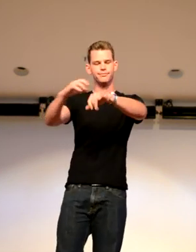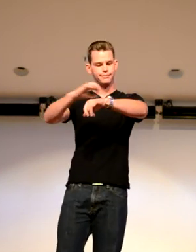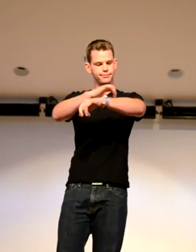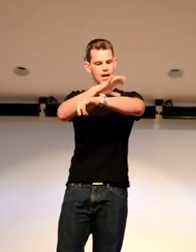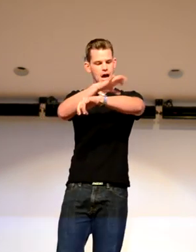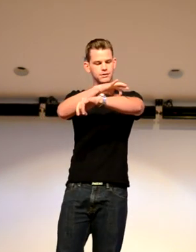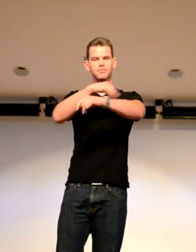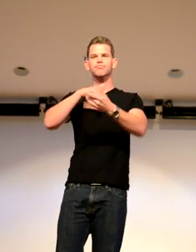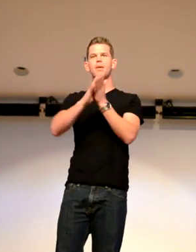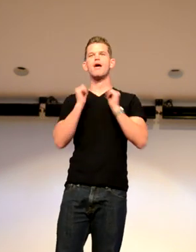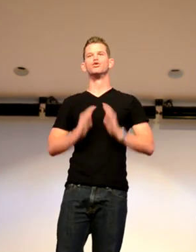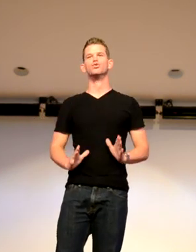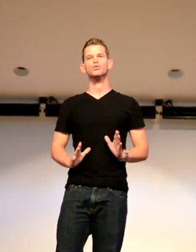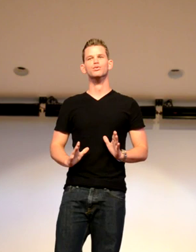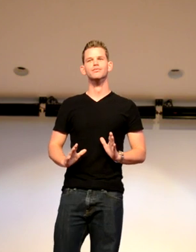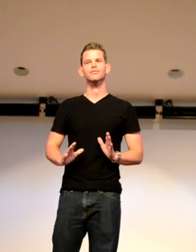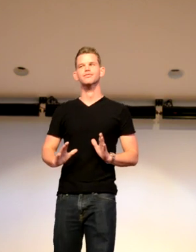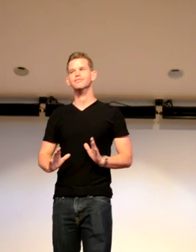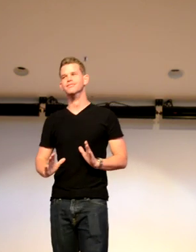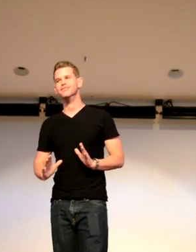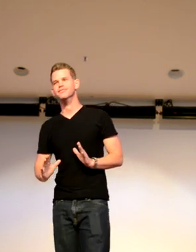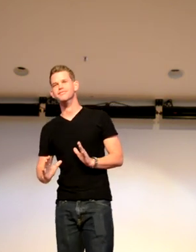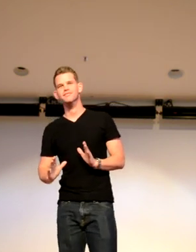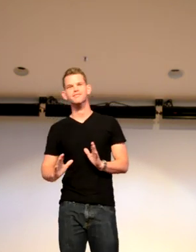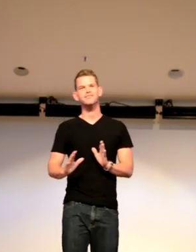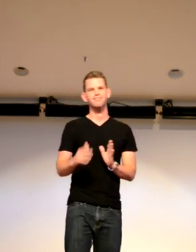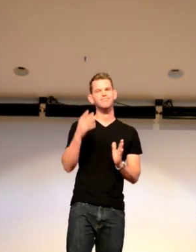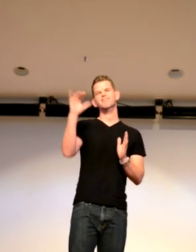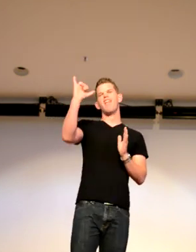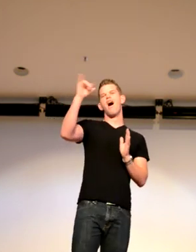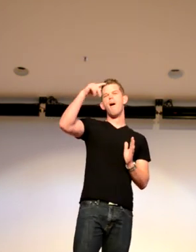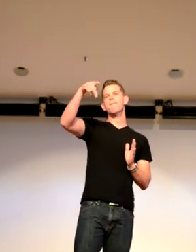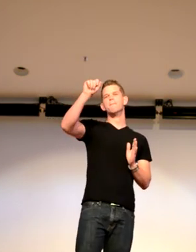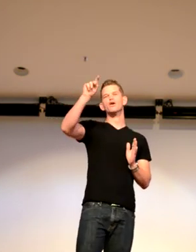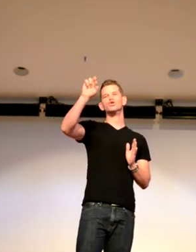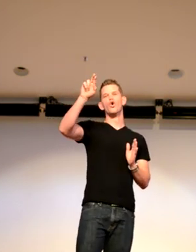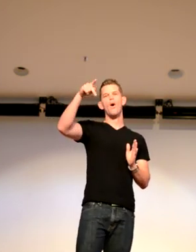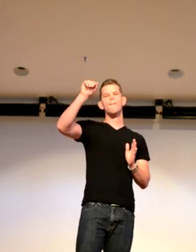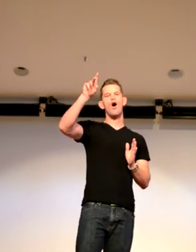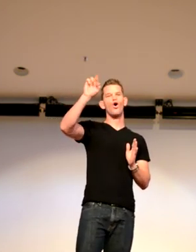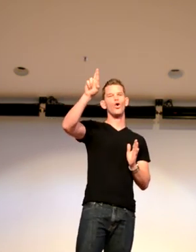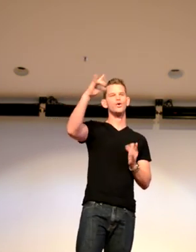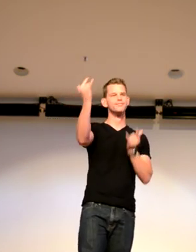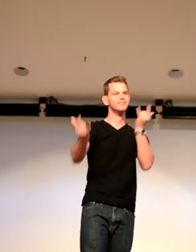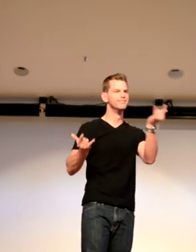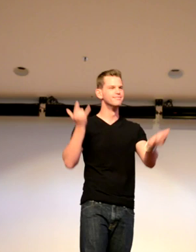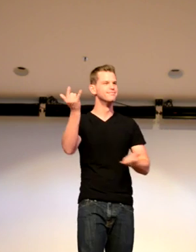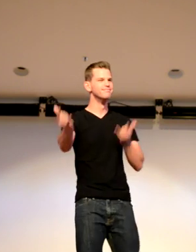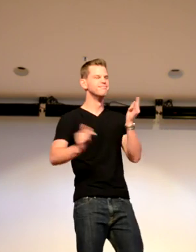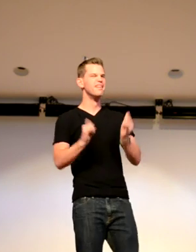bug following me and it bit me and I became an actor. It was just like Peter Parker. You